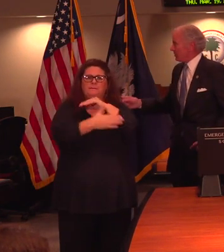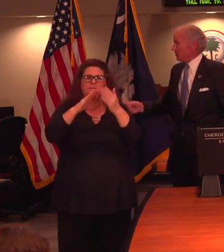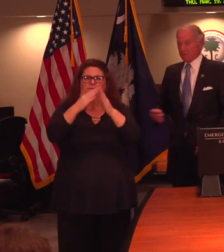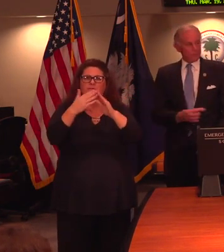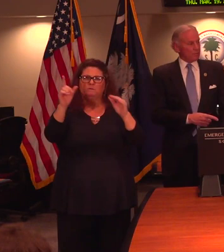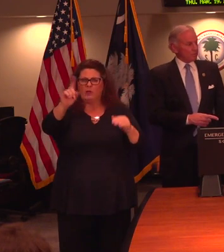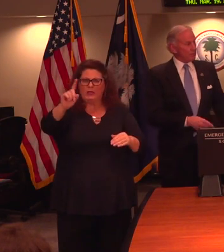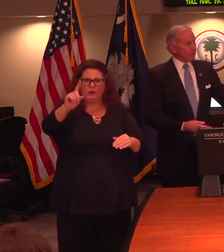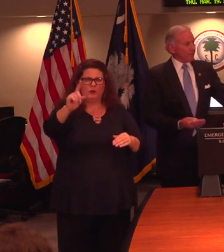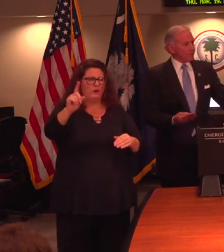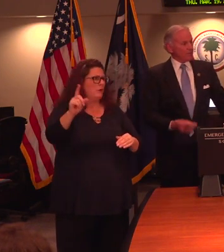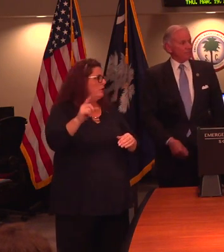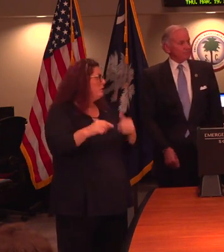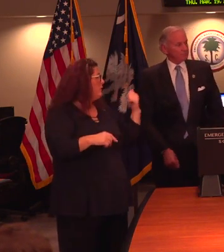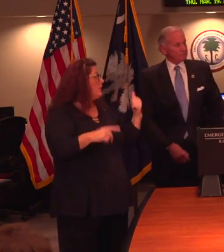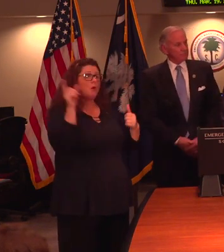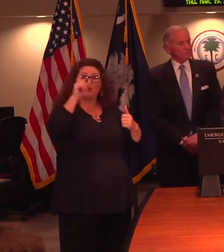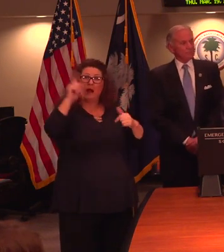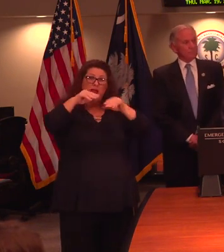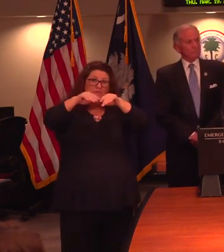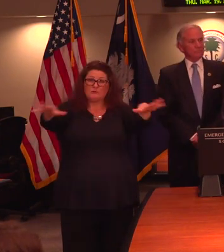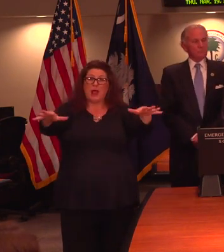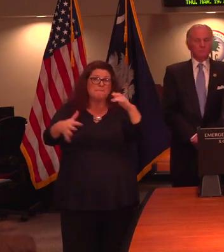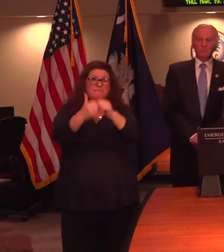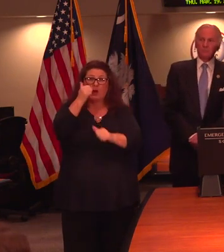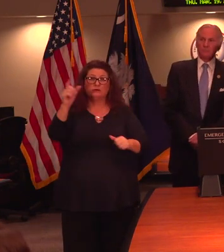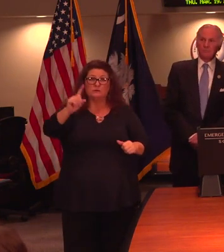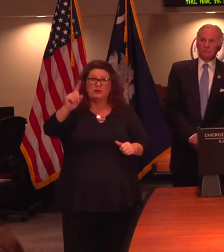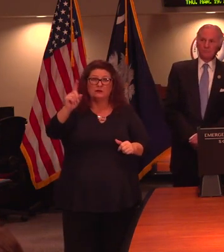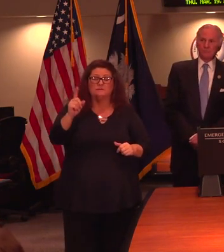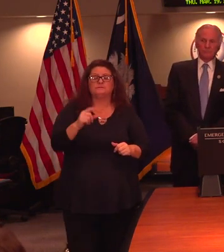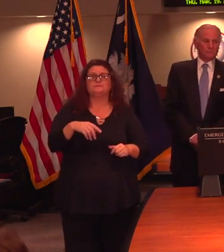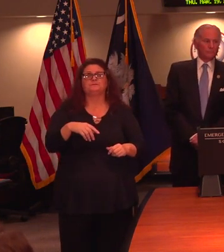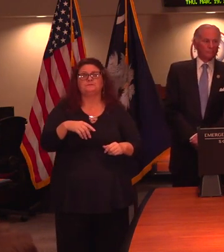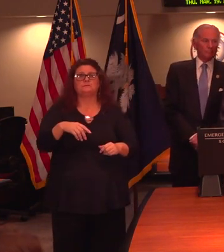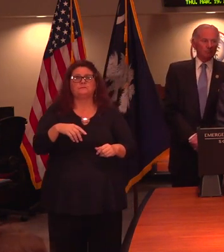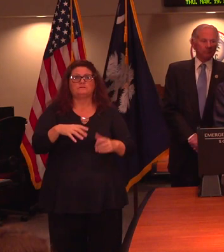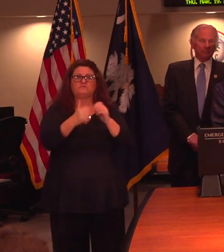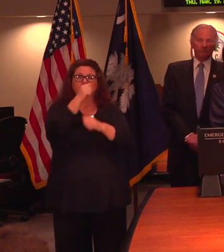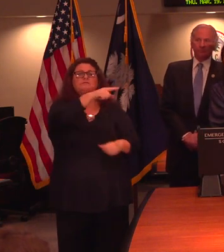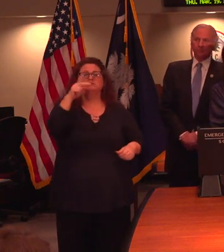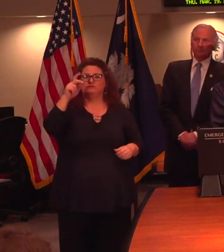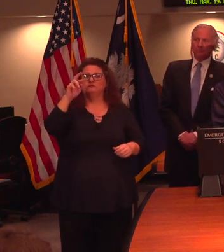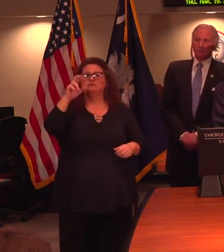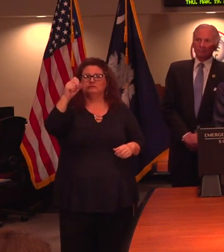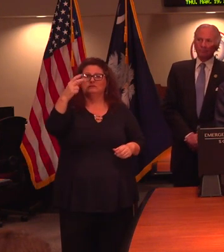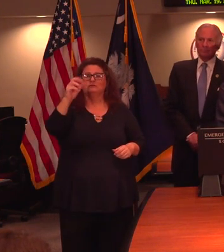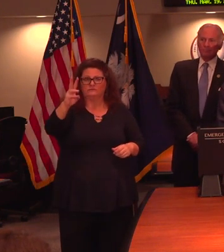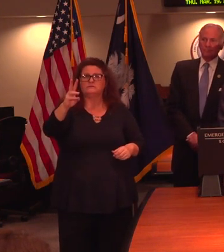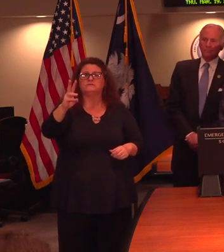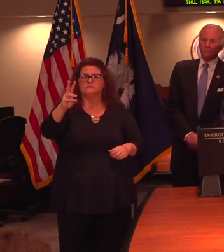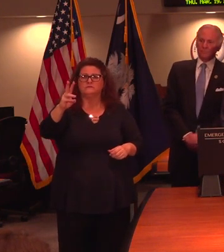Do you want to talk or do you want to Where have we seen community spread? We are seeing spread primarily in Kershaw County. It's